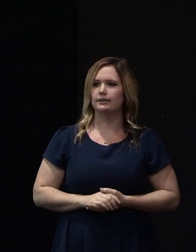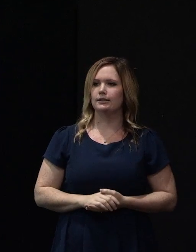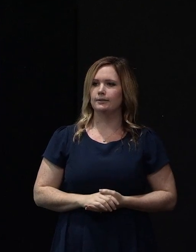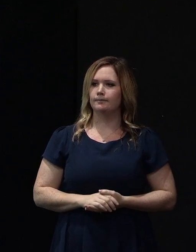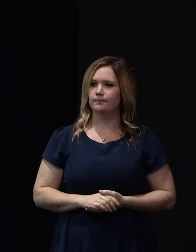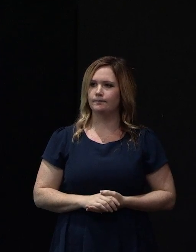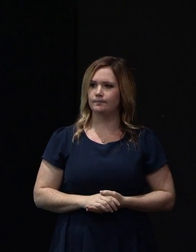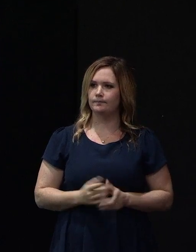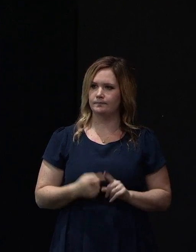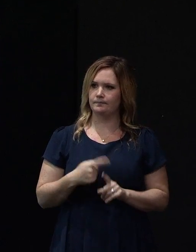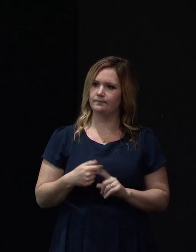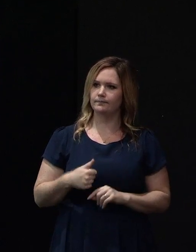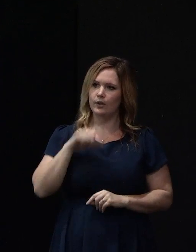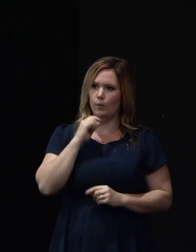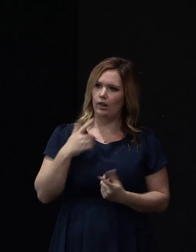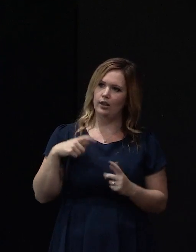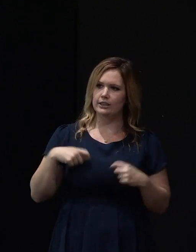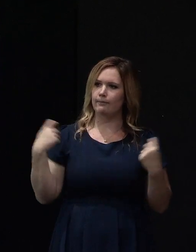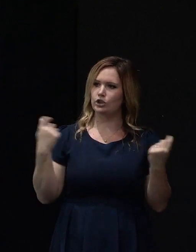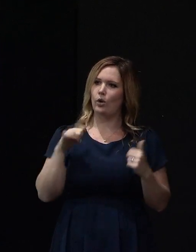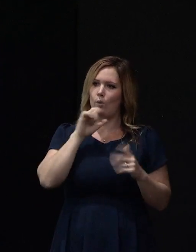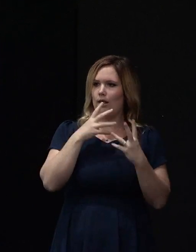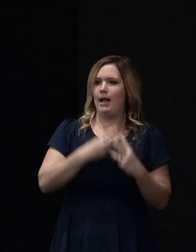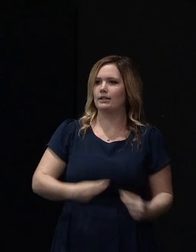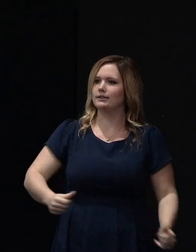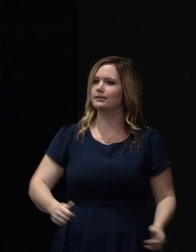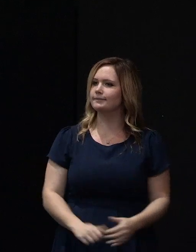So, excuse me, I might just lose the jacket, otherwise I might melt.